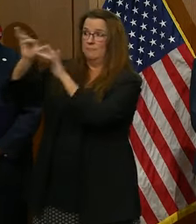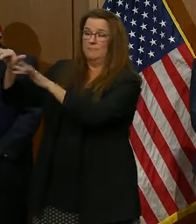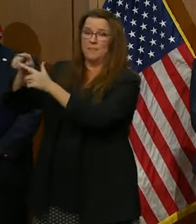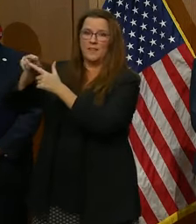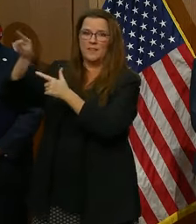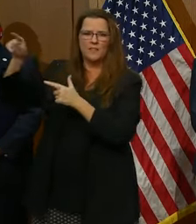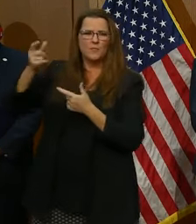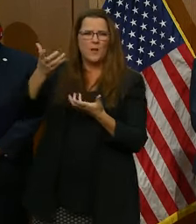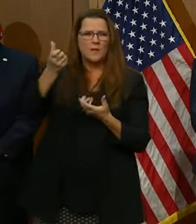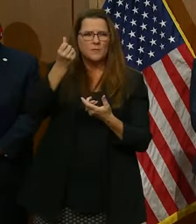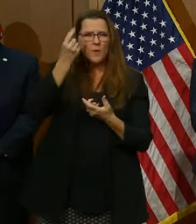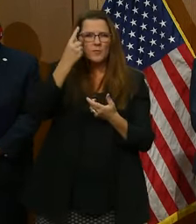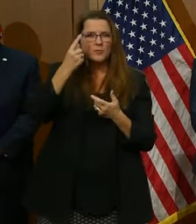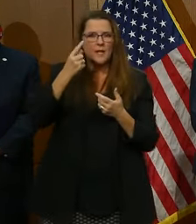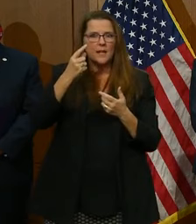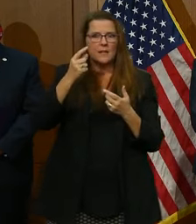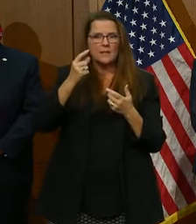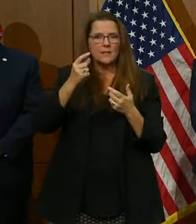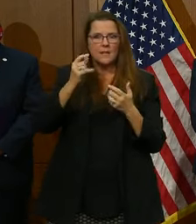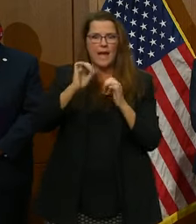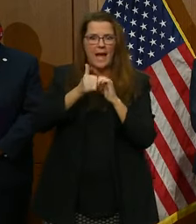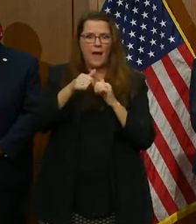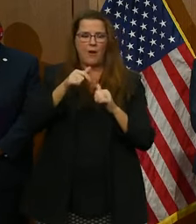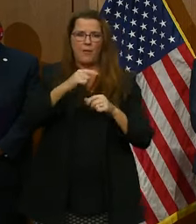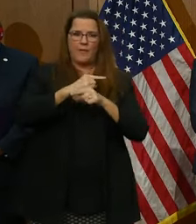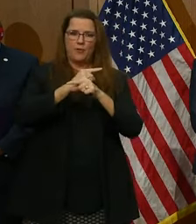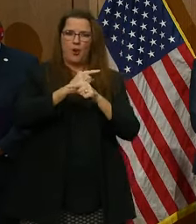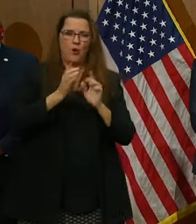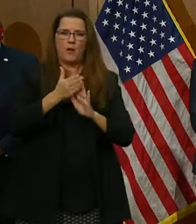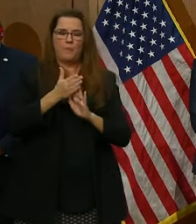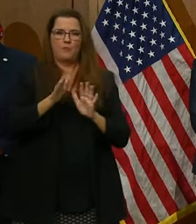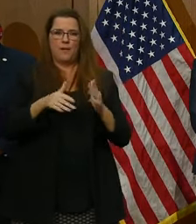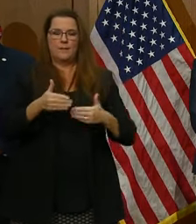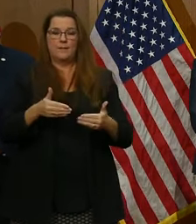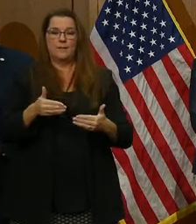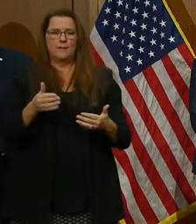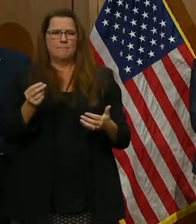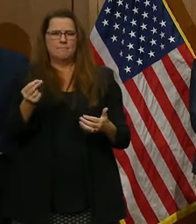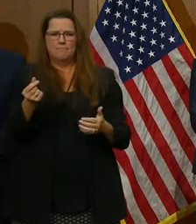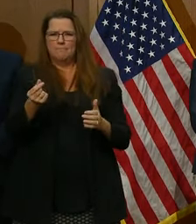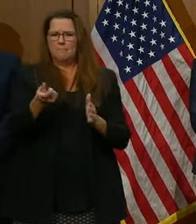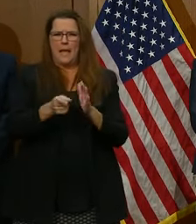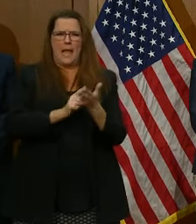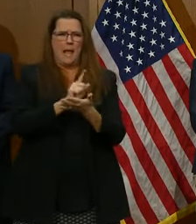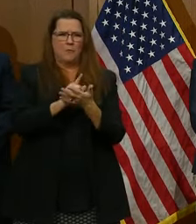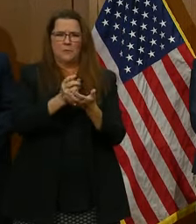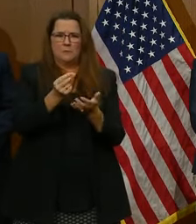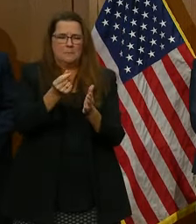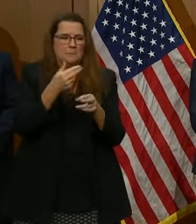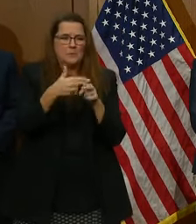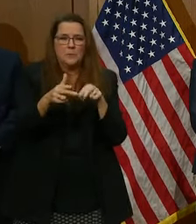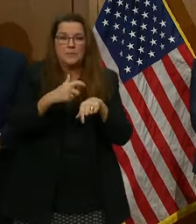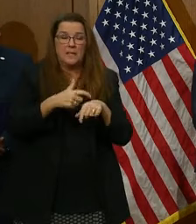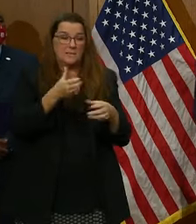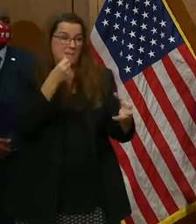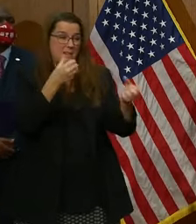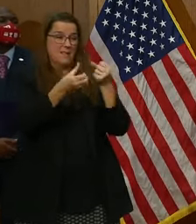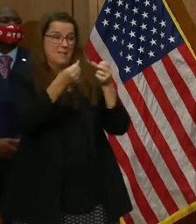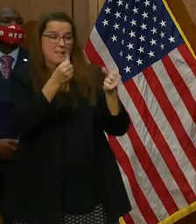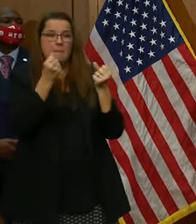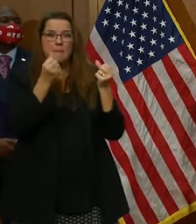scale at which the Guard had to operate, within a matter of hours, we had pulled these men and women, many of whom are students,